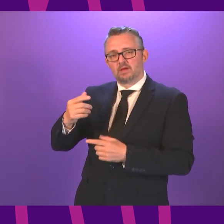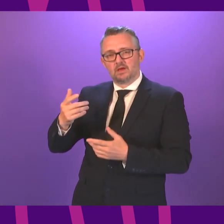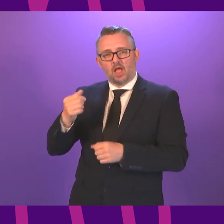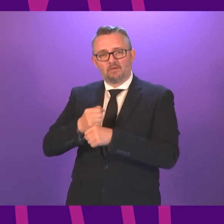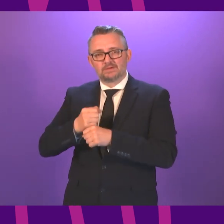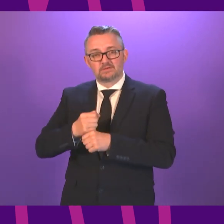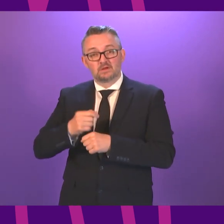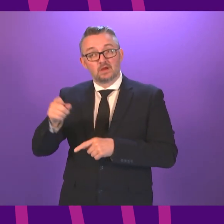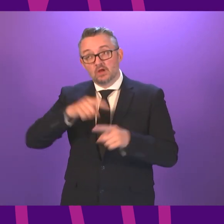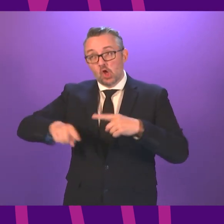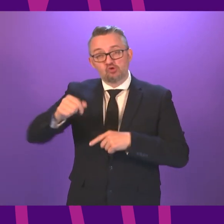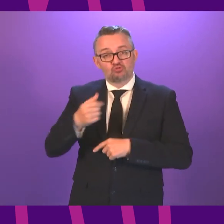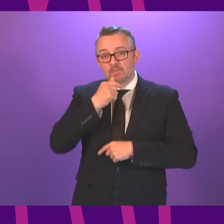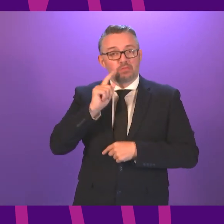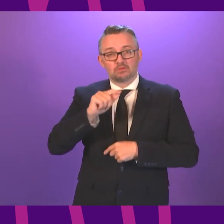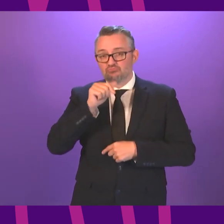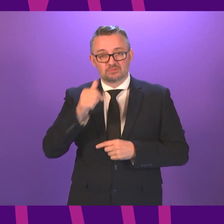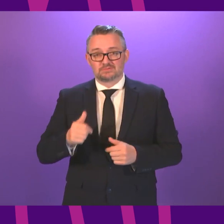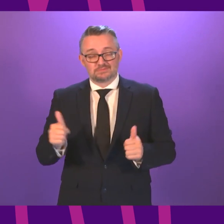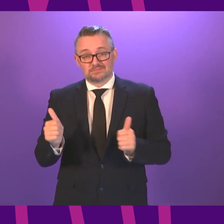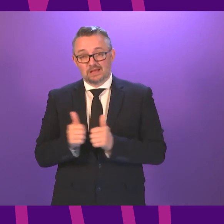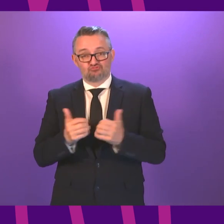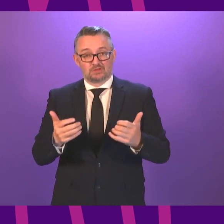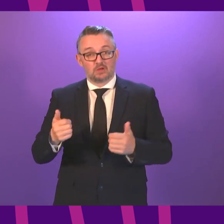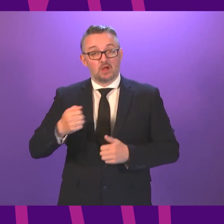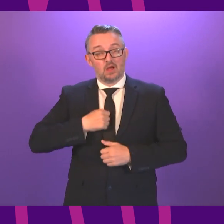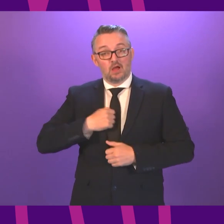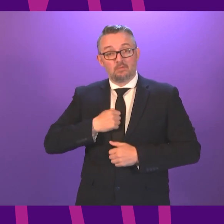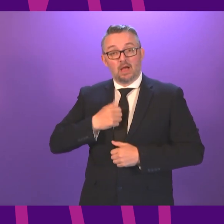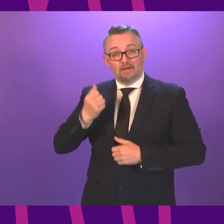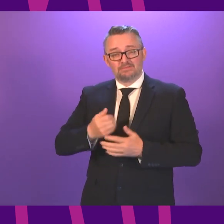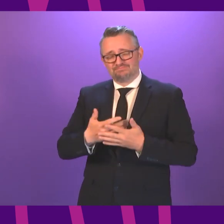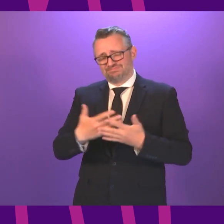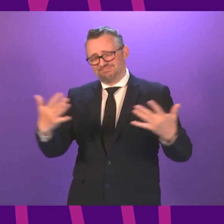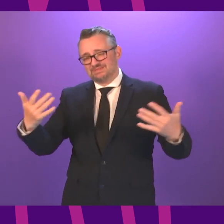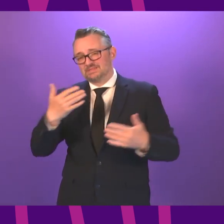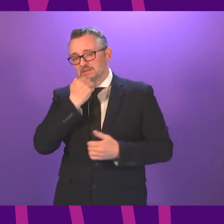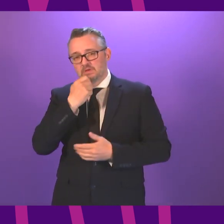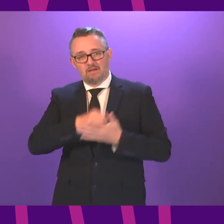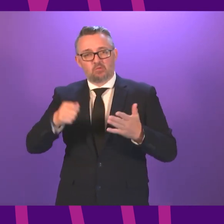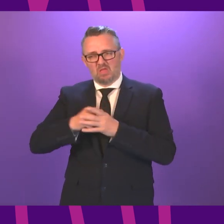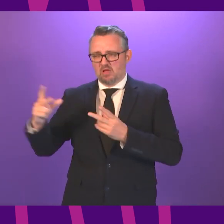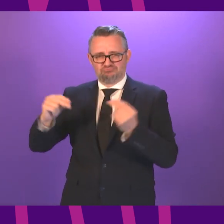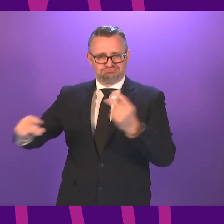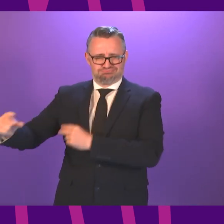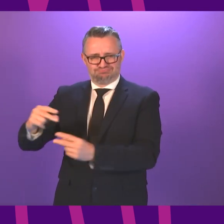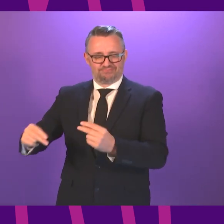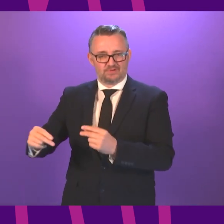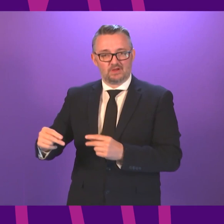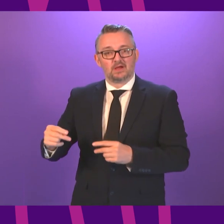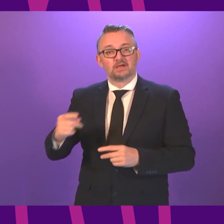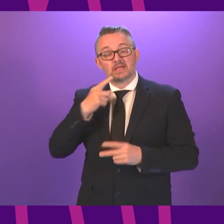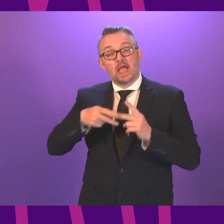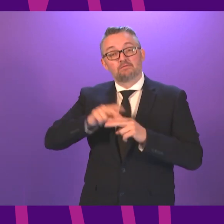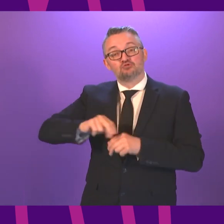is not shared by the Scottish people I stand here as a re-elected first minister with a record number of votes and I suspect if the